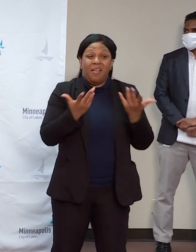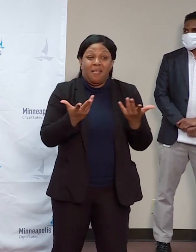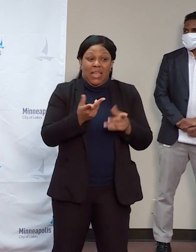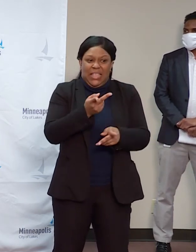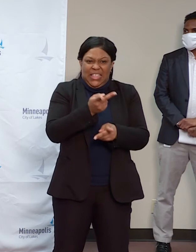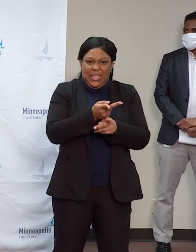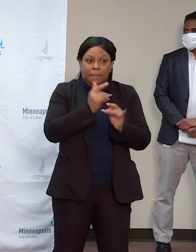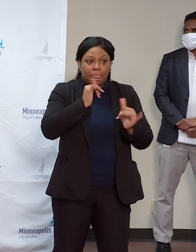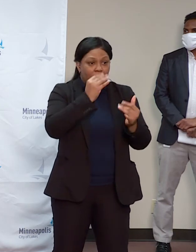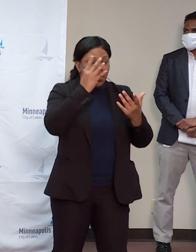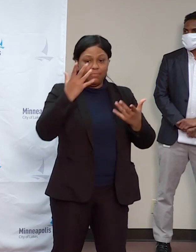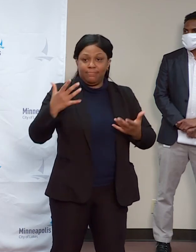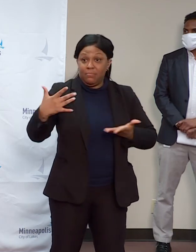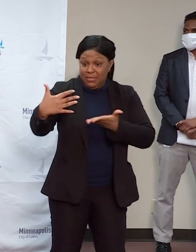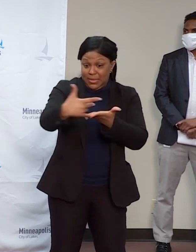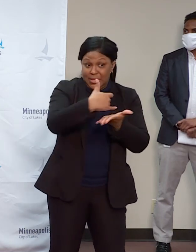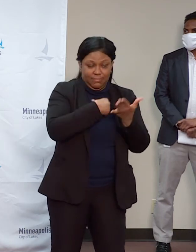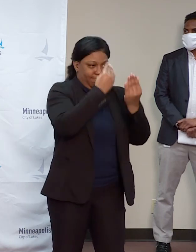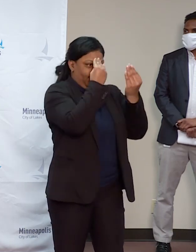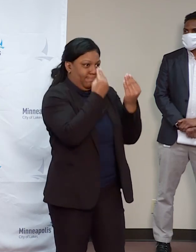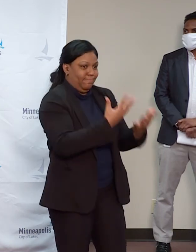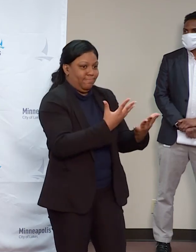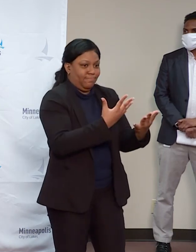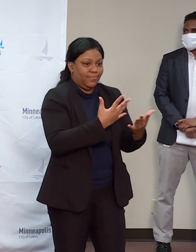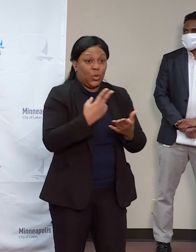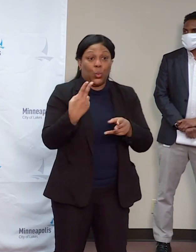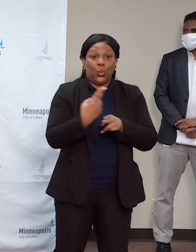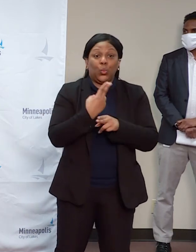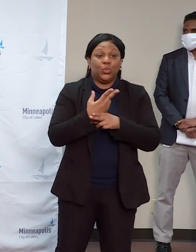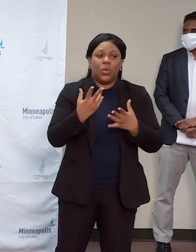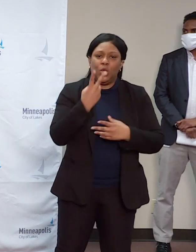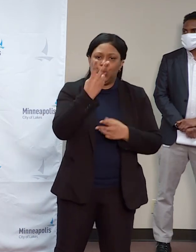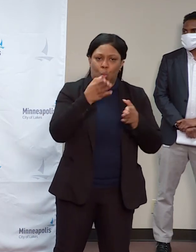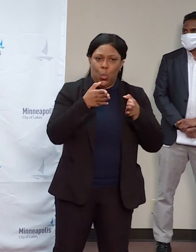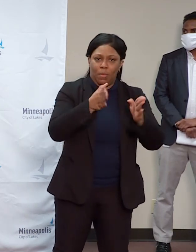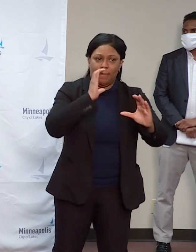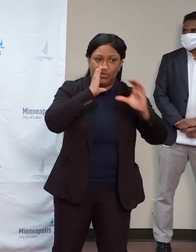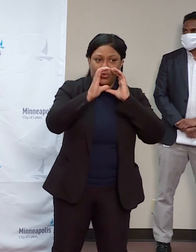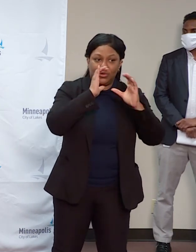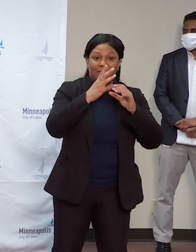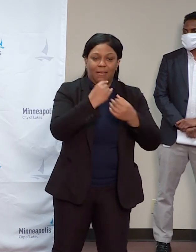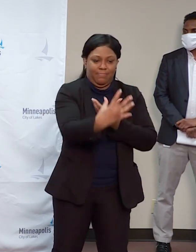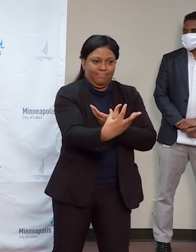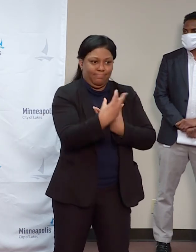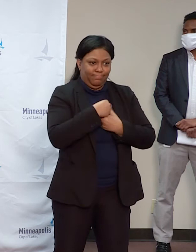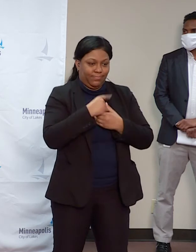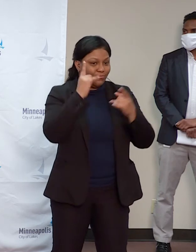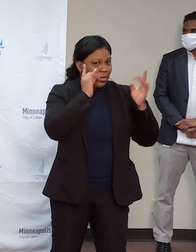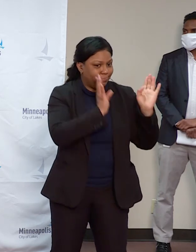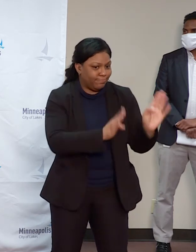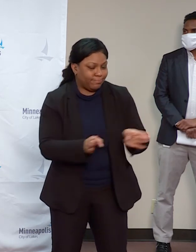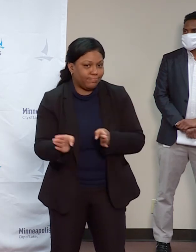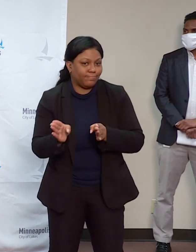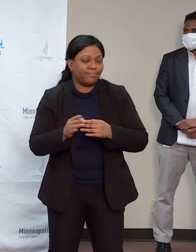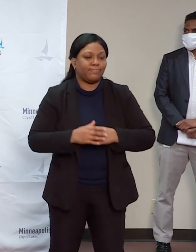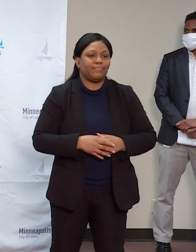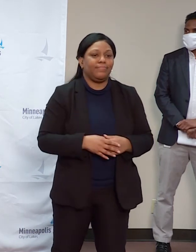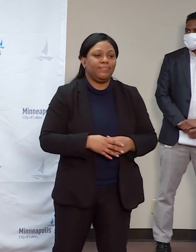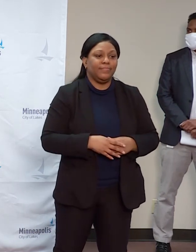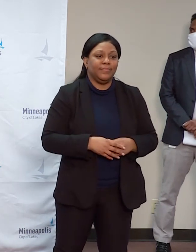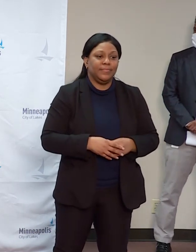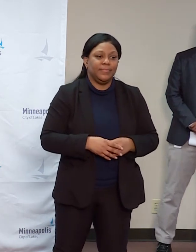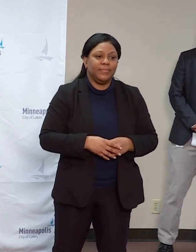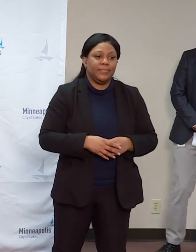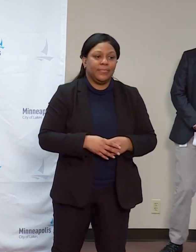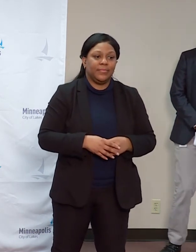communications and engagement strategy. In a minute, I'll go through a little bit more detail about what those strategies will be. Our goal is to work with the community